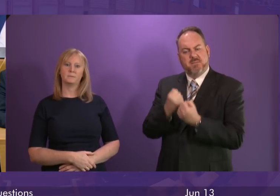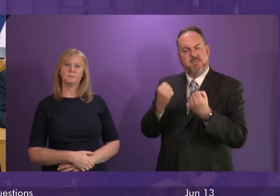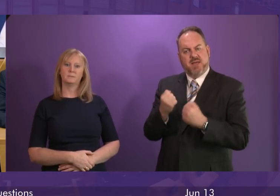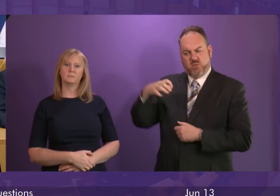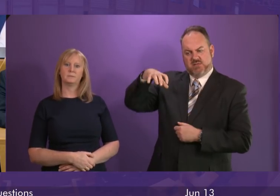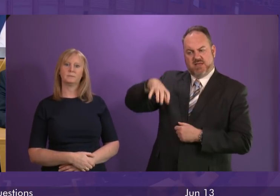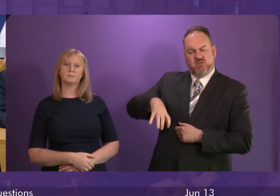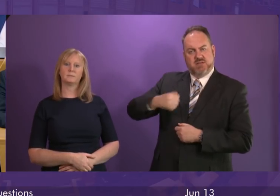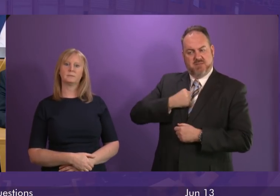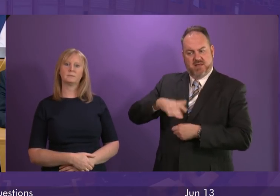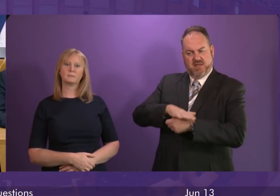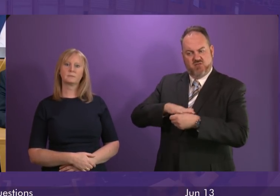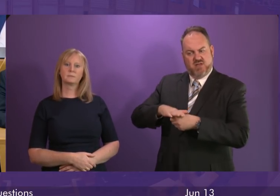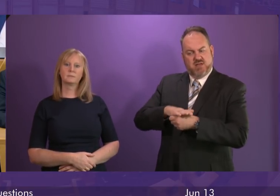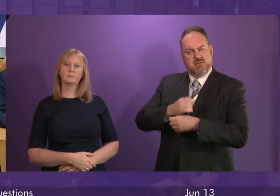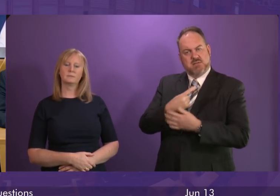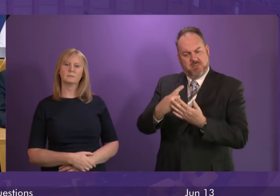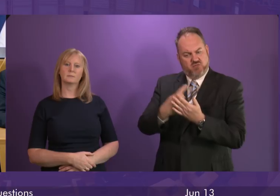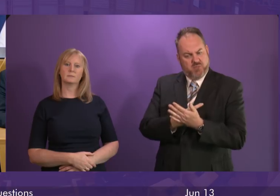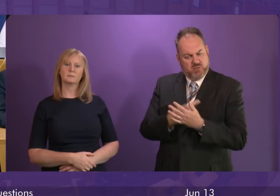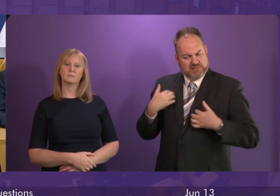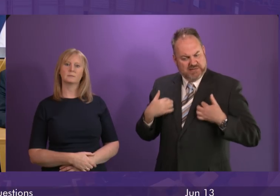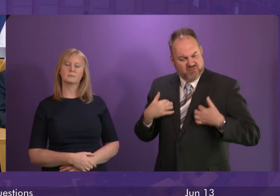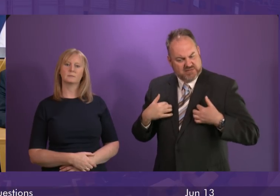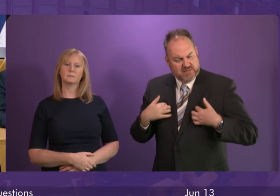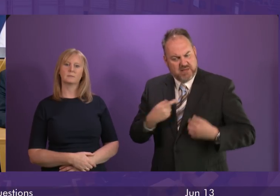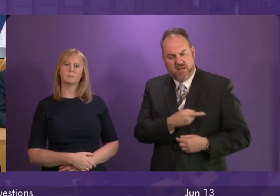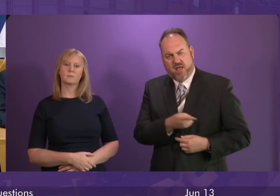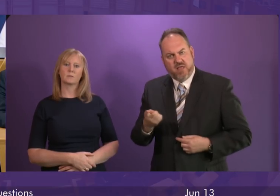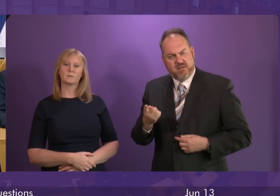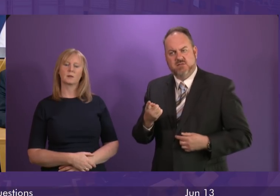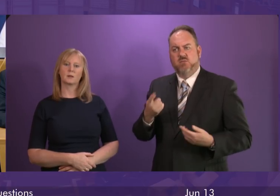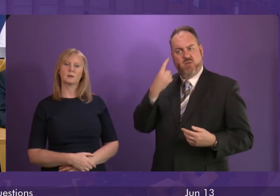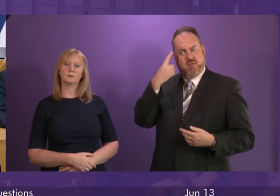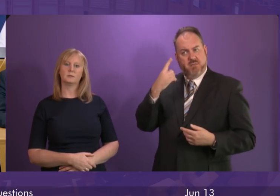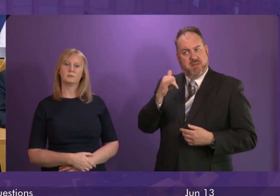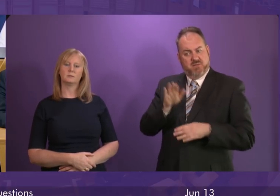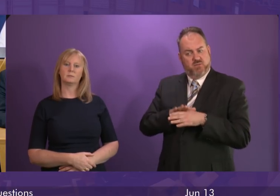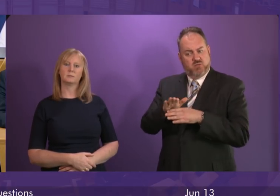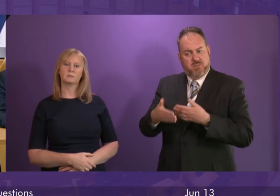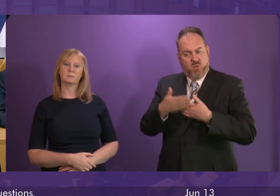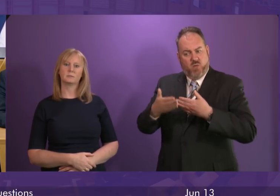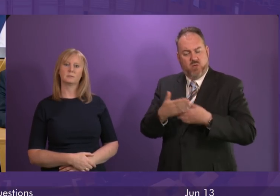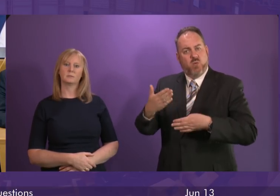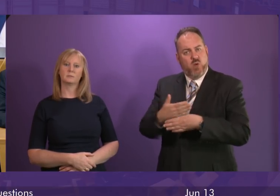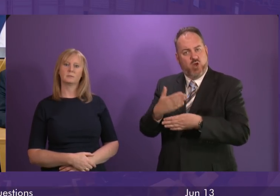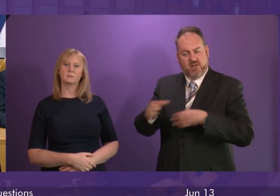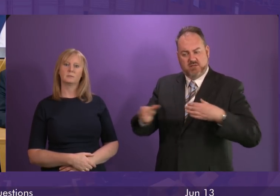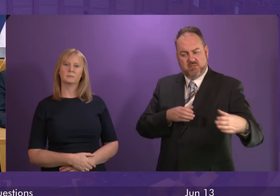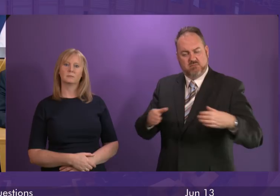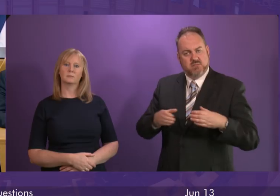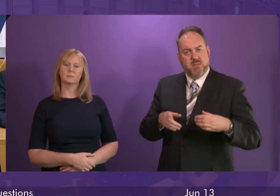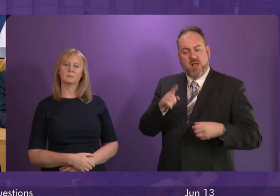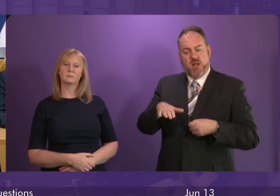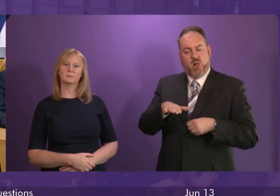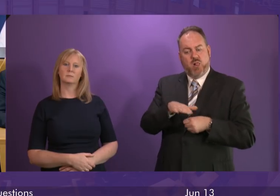region. The proposals are varied. Some of them are very interesting and could potentially provide much-needed jobs. But the one that's providing serious concern for local